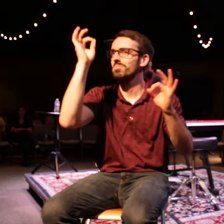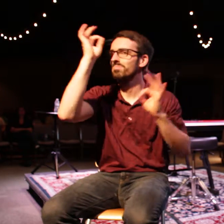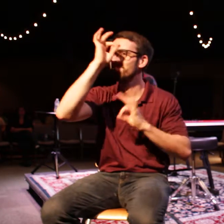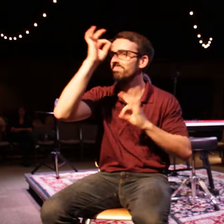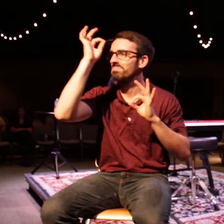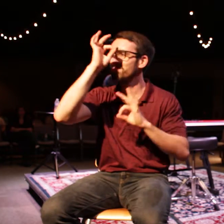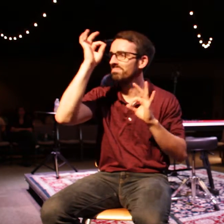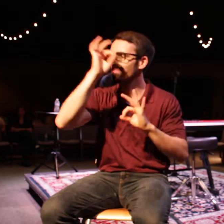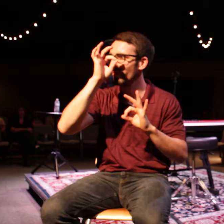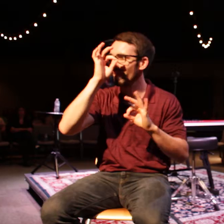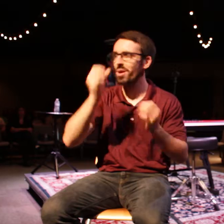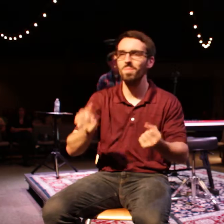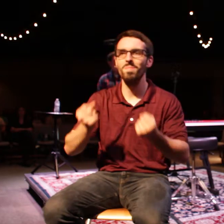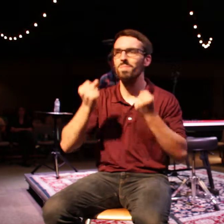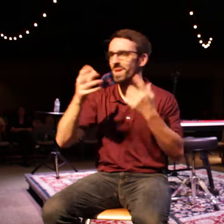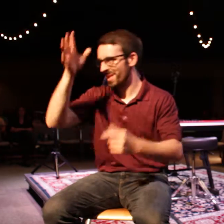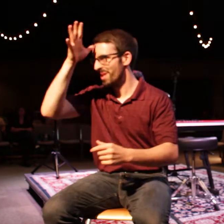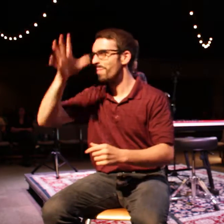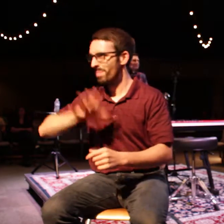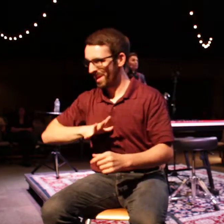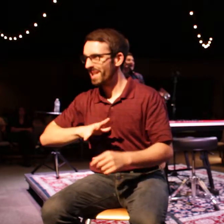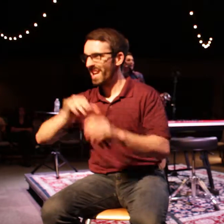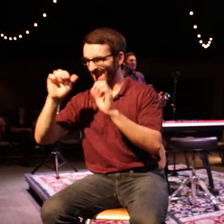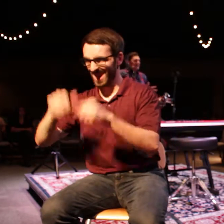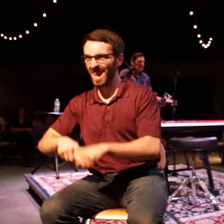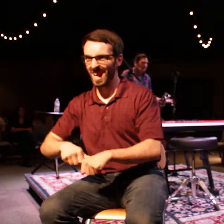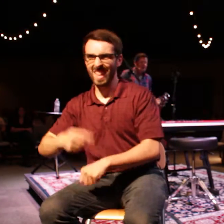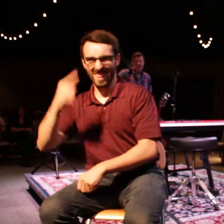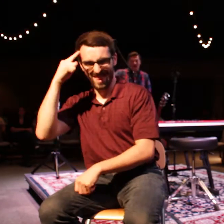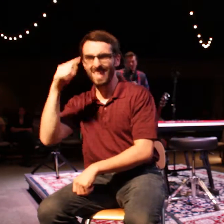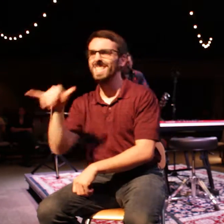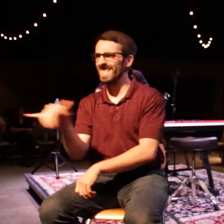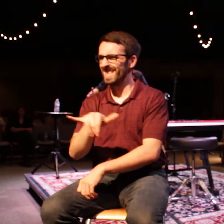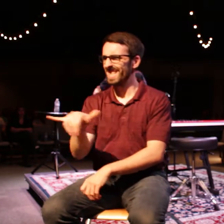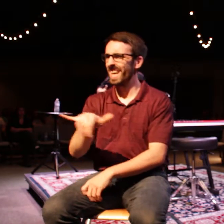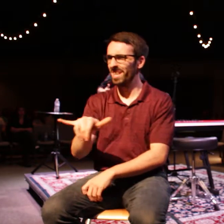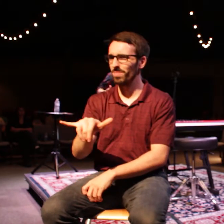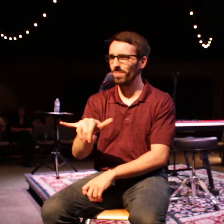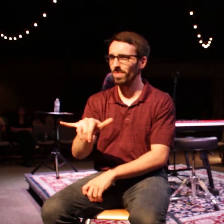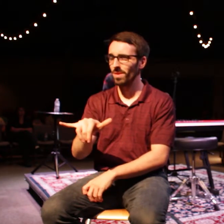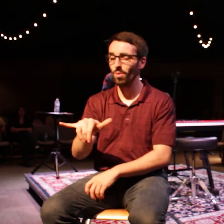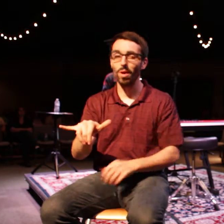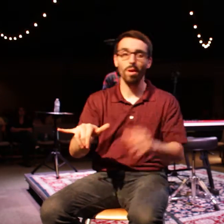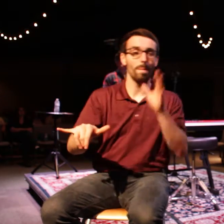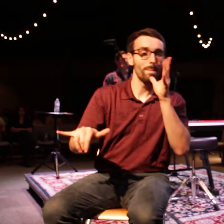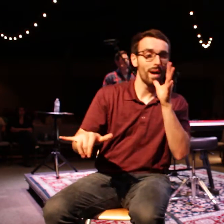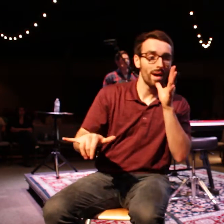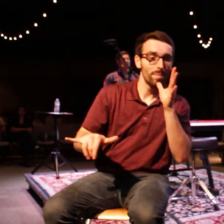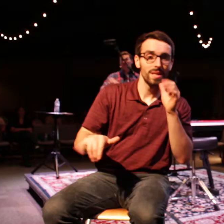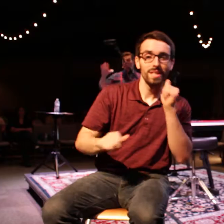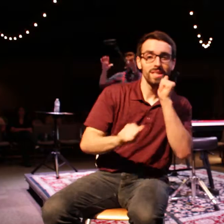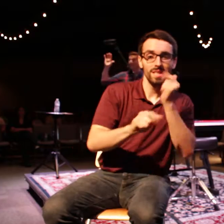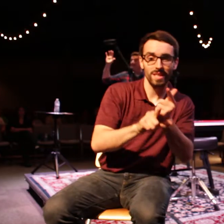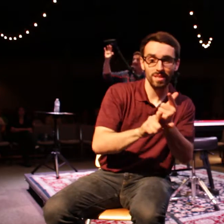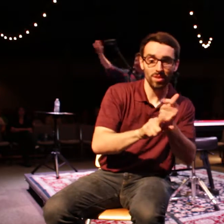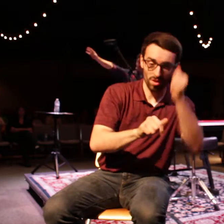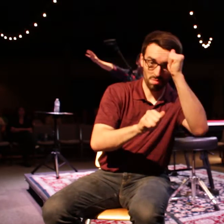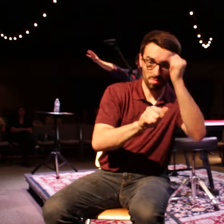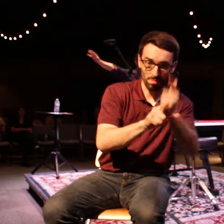men in that way. I don't think he really knew how to connect with my mom or my sister or my brother and I a lot of times. And so work became the